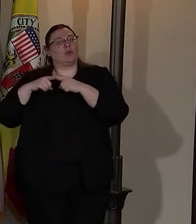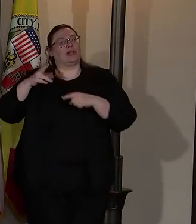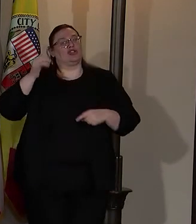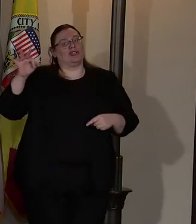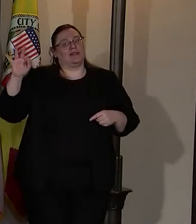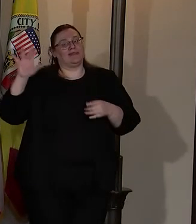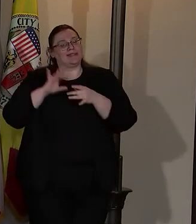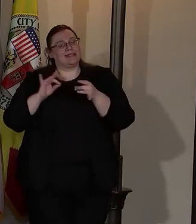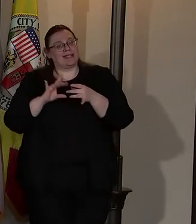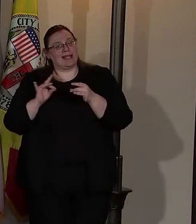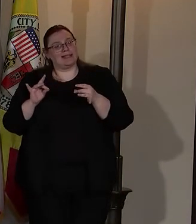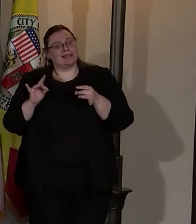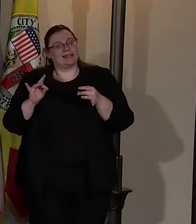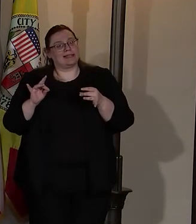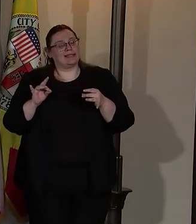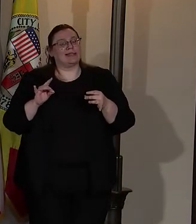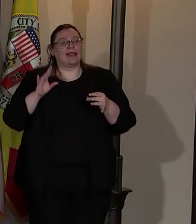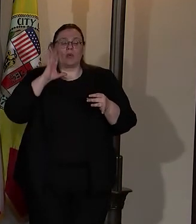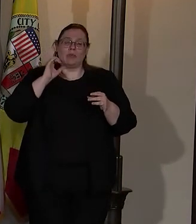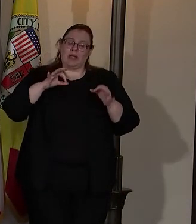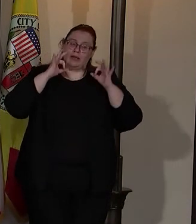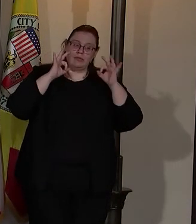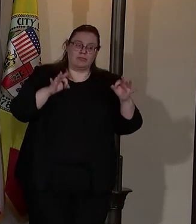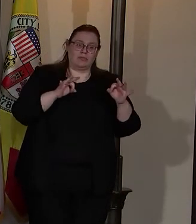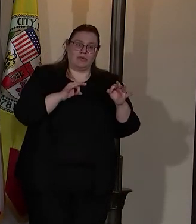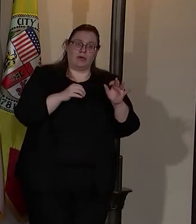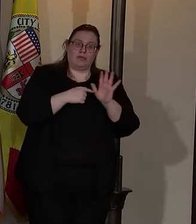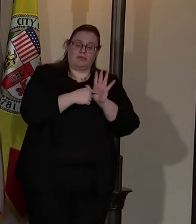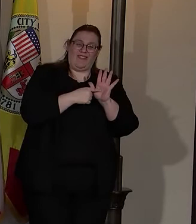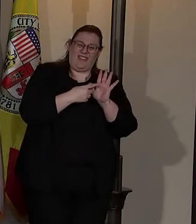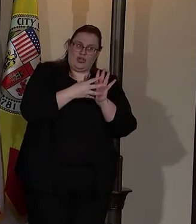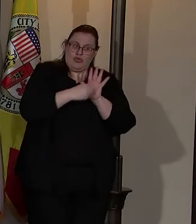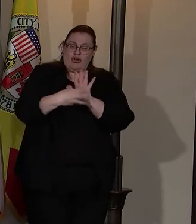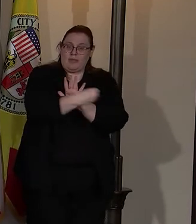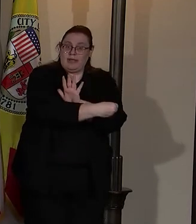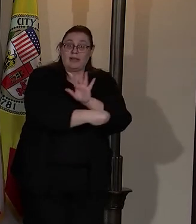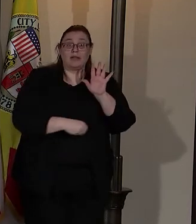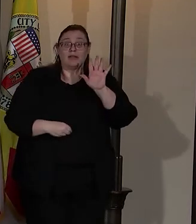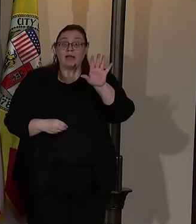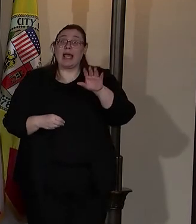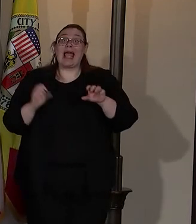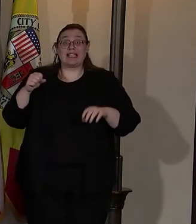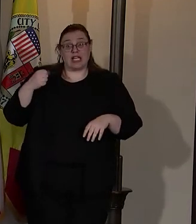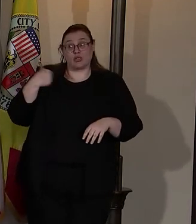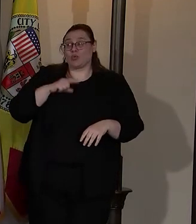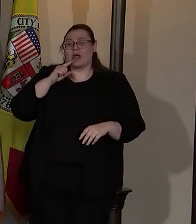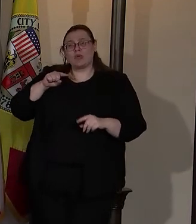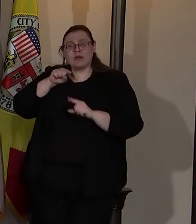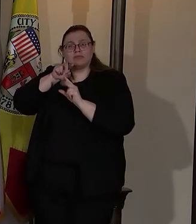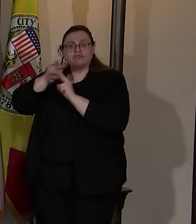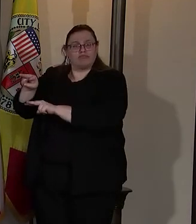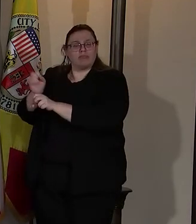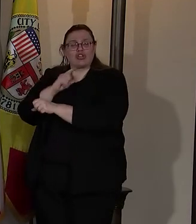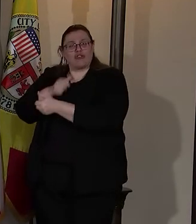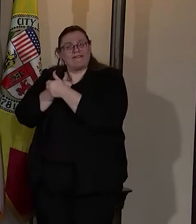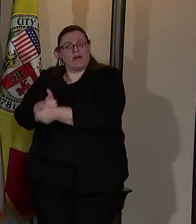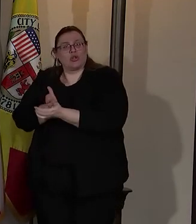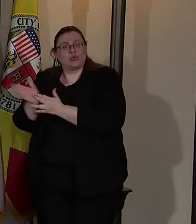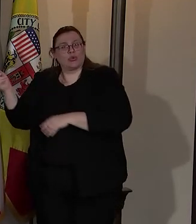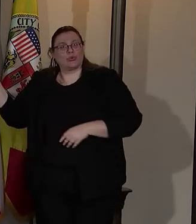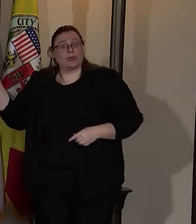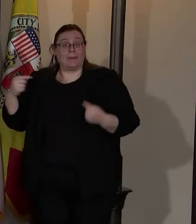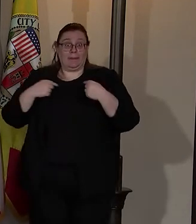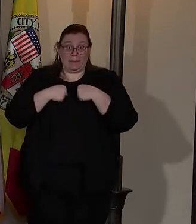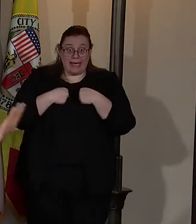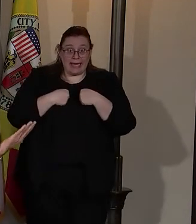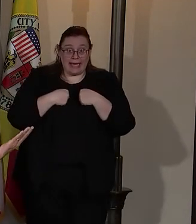says it's going to be a blueprint and yes, we are going to hold his feet to the fire. Not only